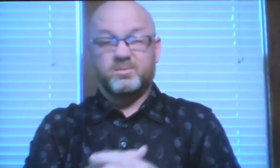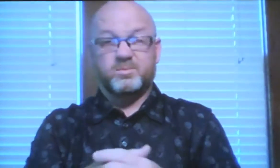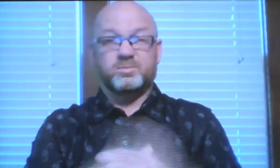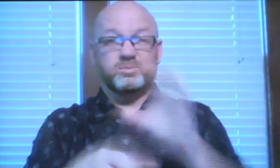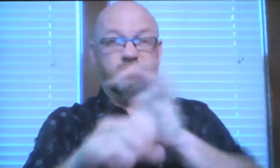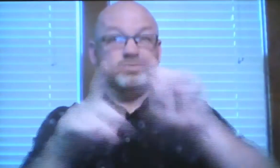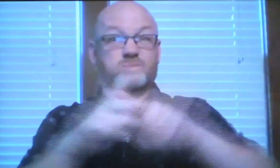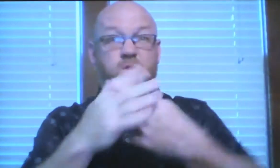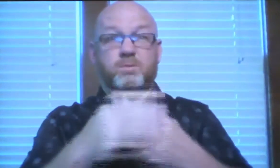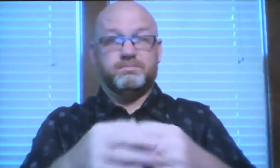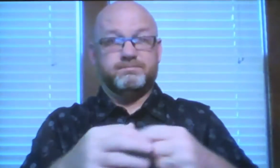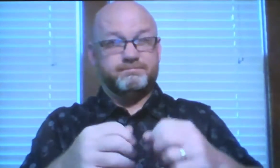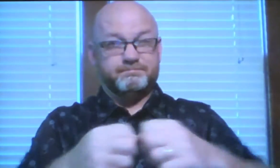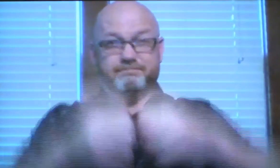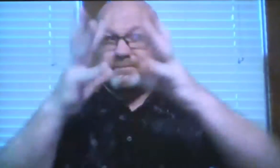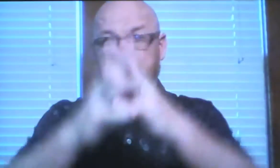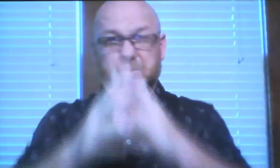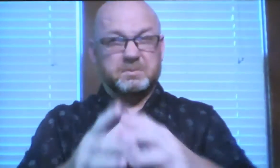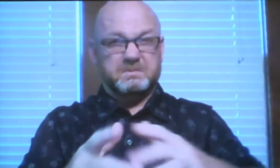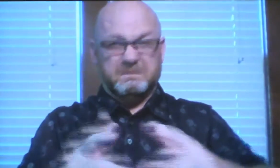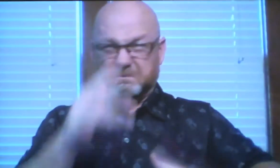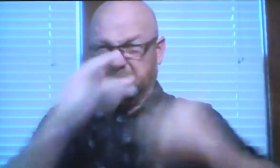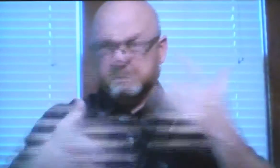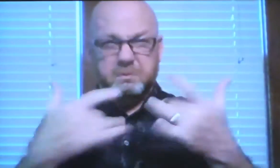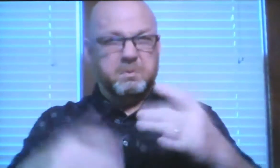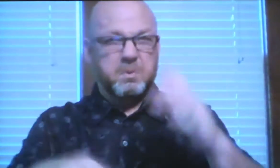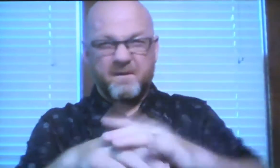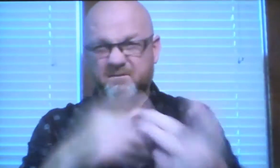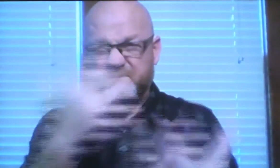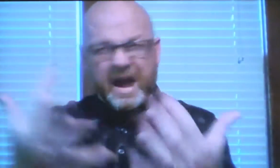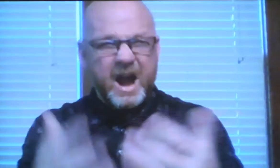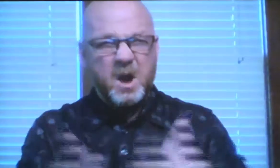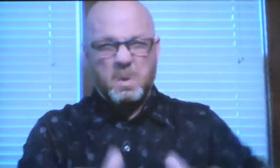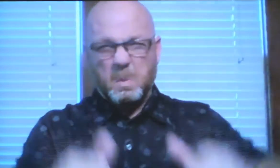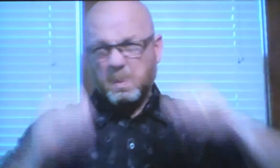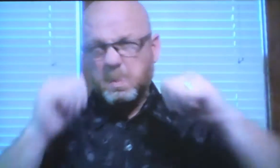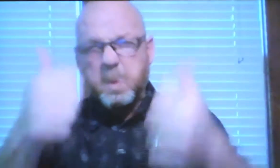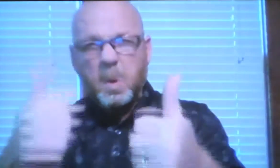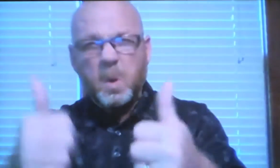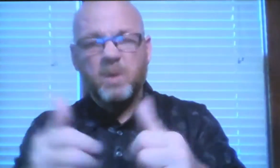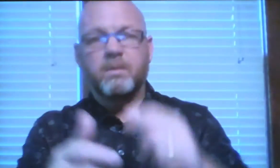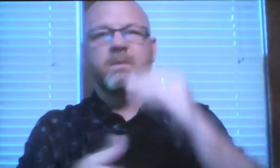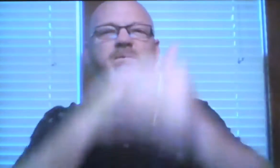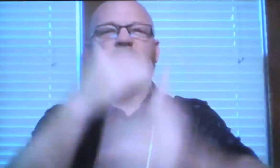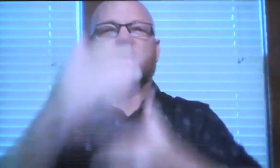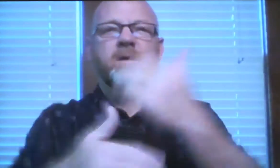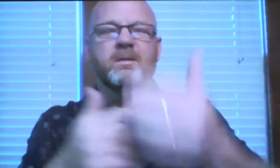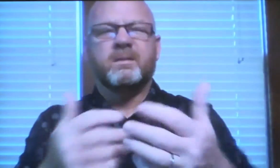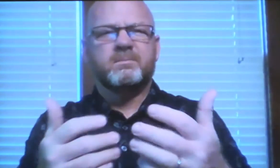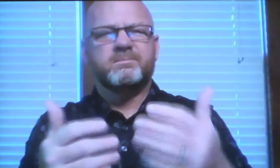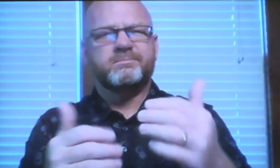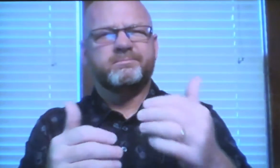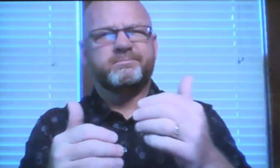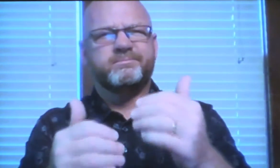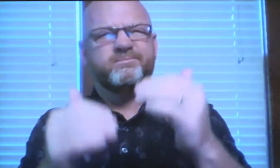problems exist as existed in Corinth. Churches are established. There is excitement and fire and